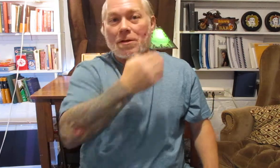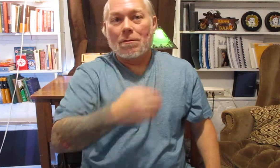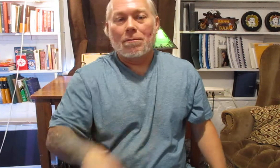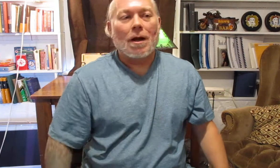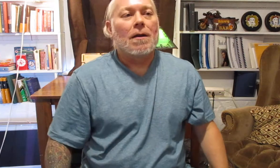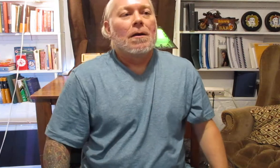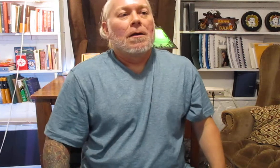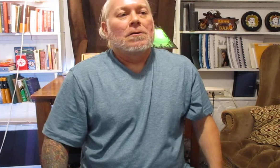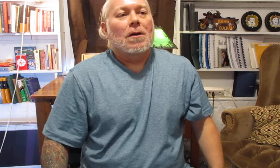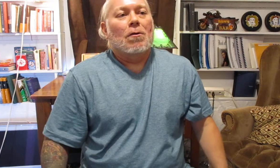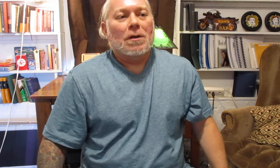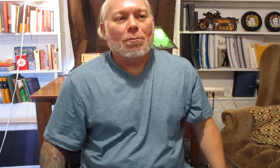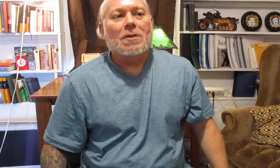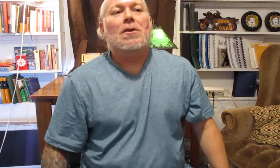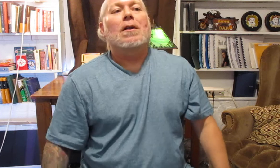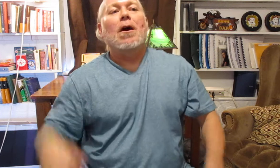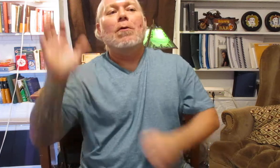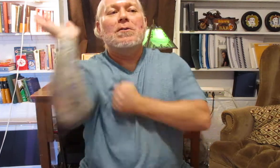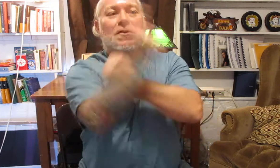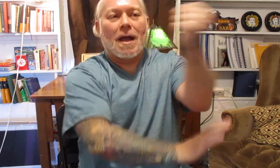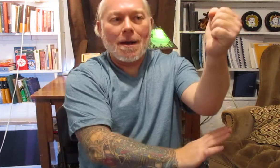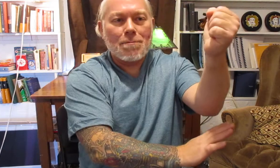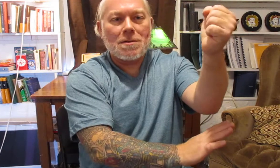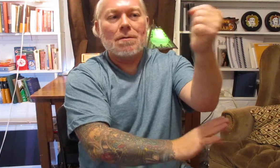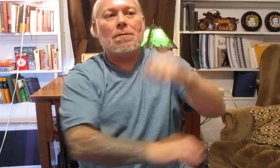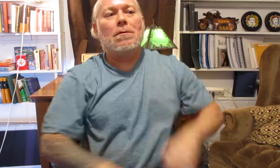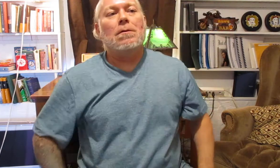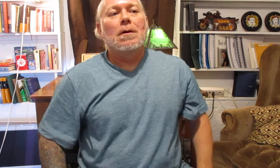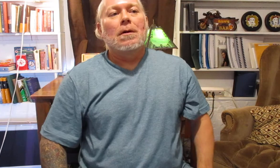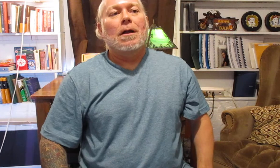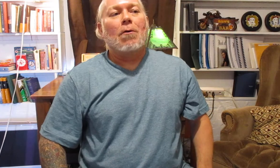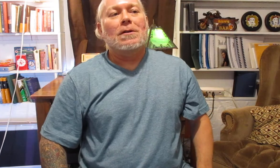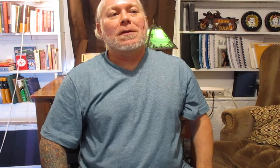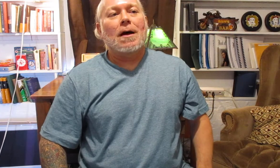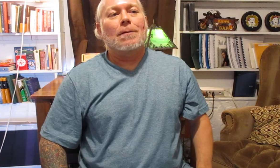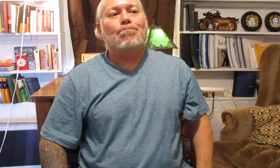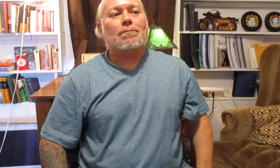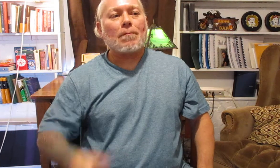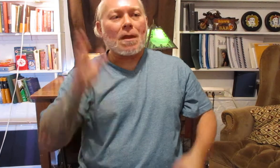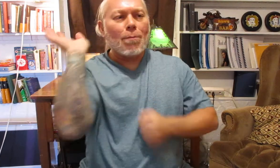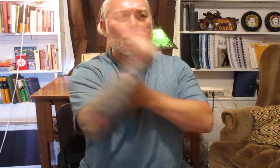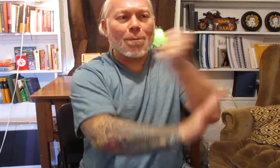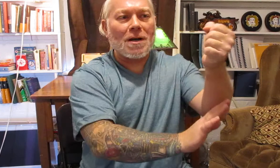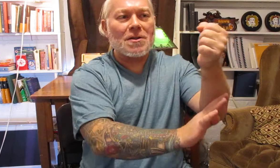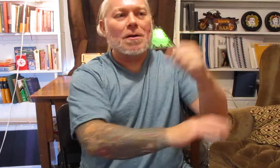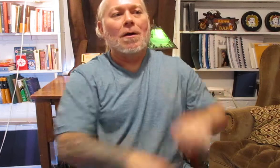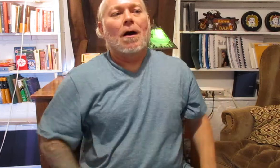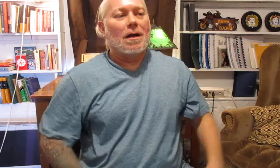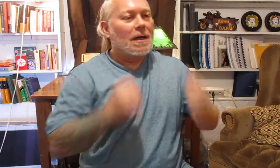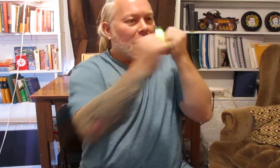you right so good Wing Chun always jams it always uh puts pressure on any